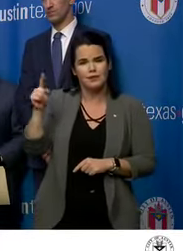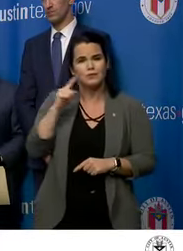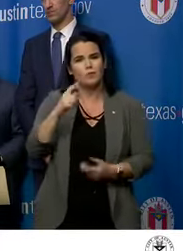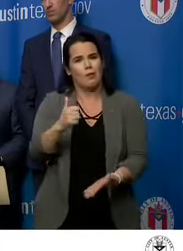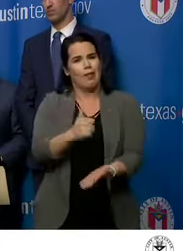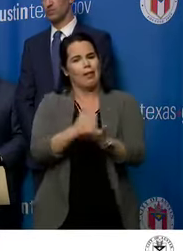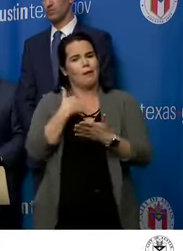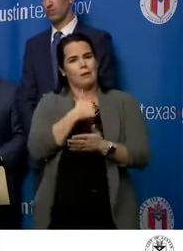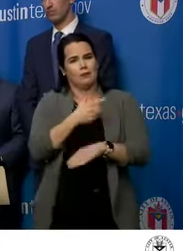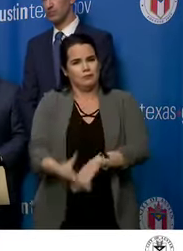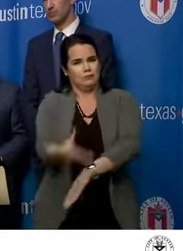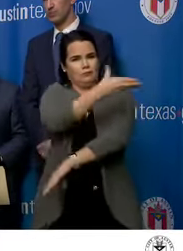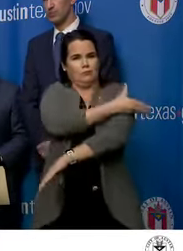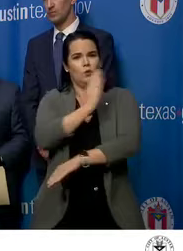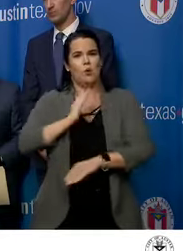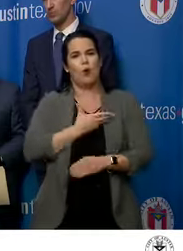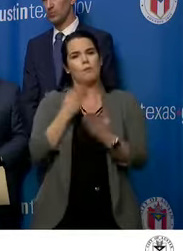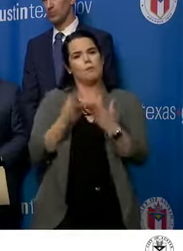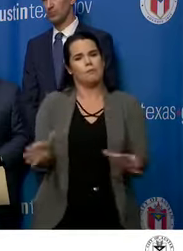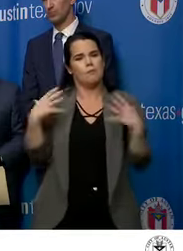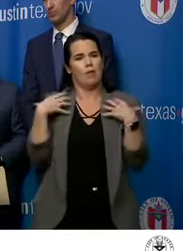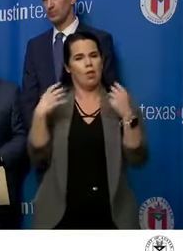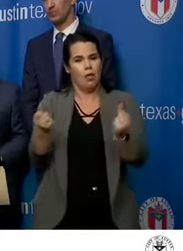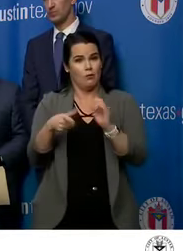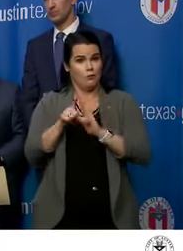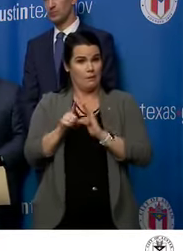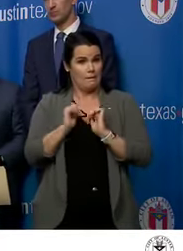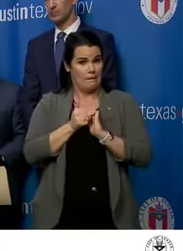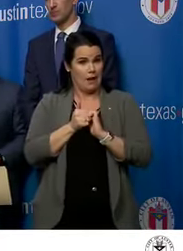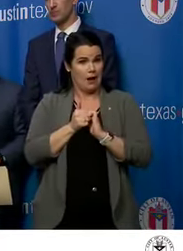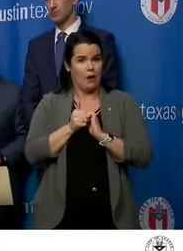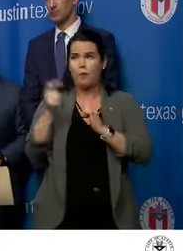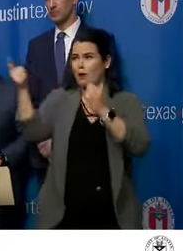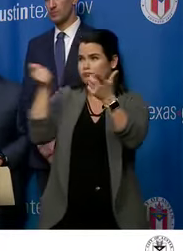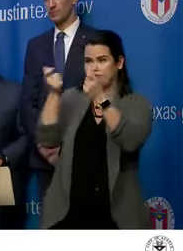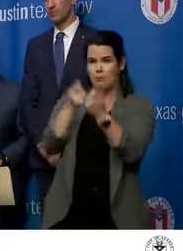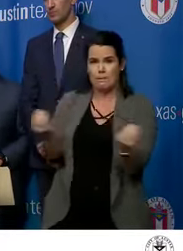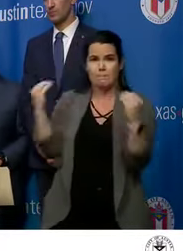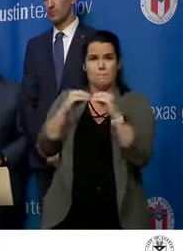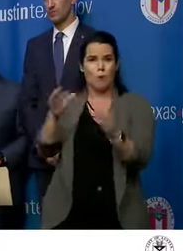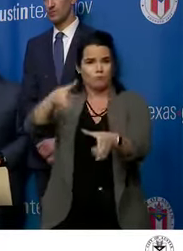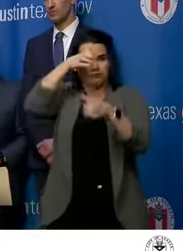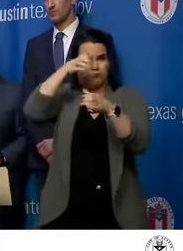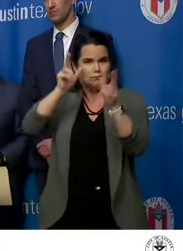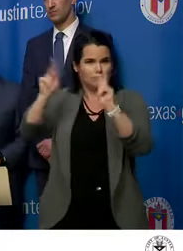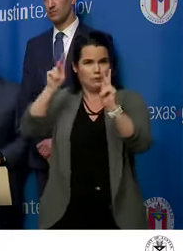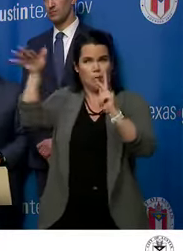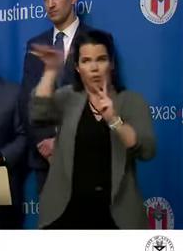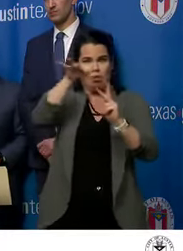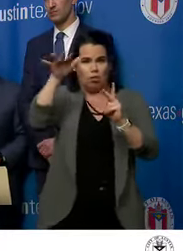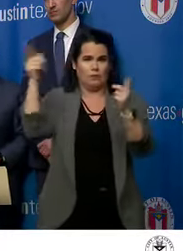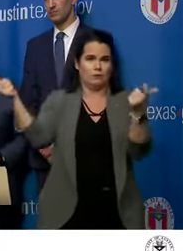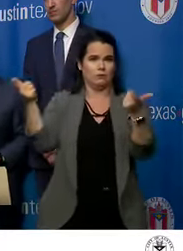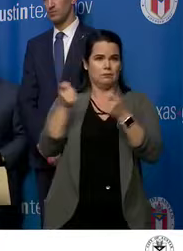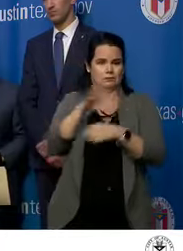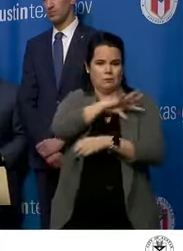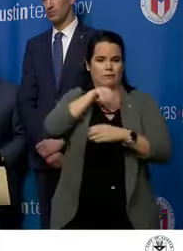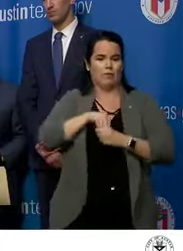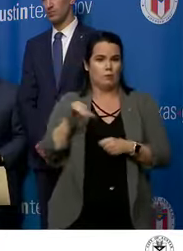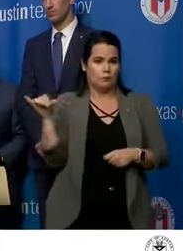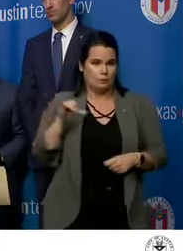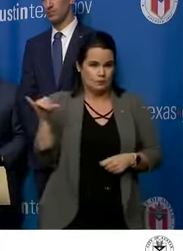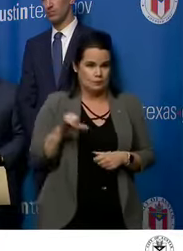public health review with deeper expertise coming out of our hospitals and medical community.